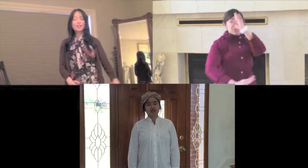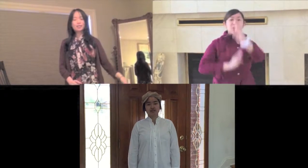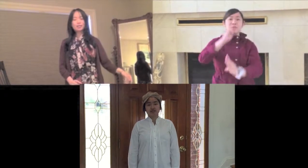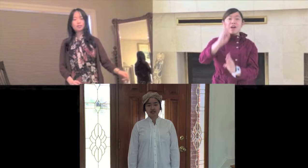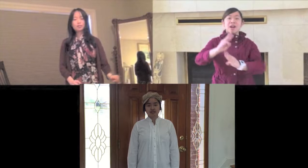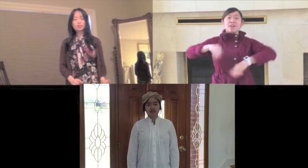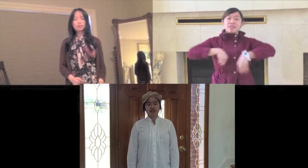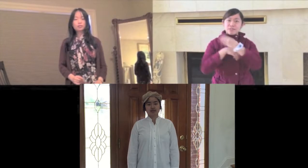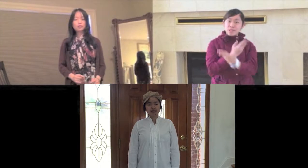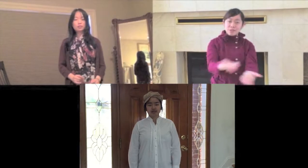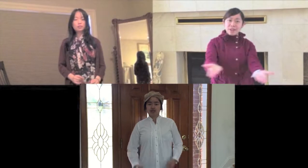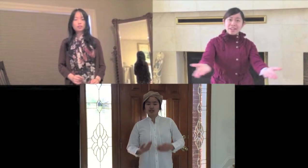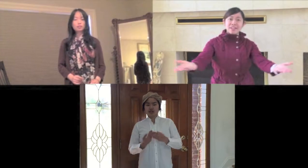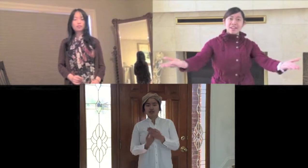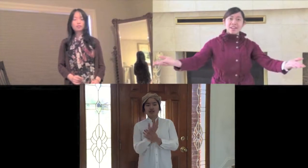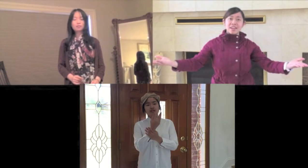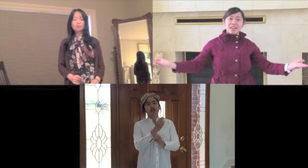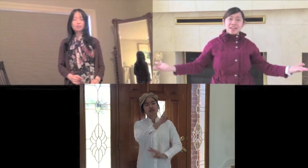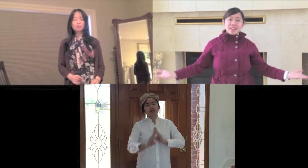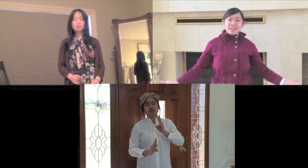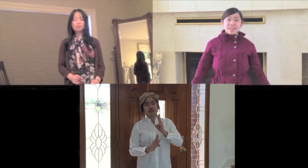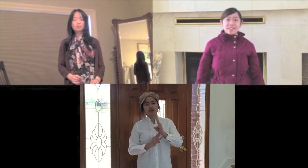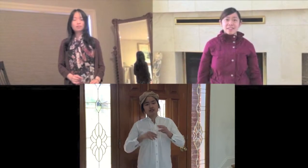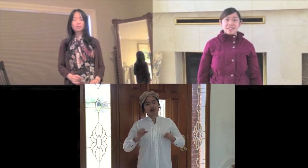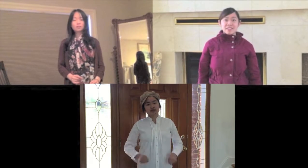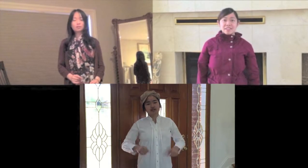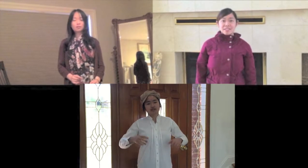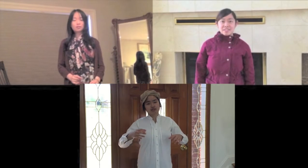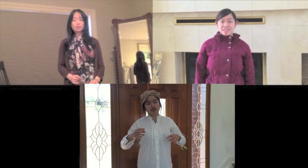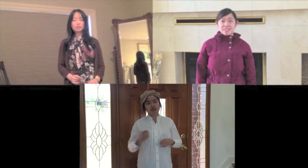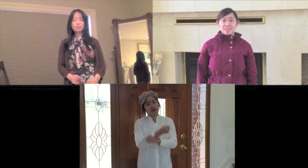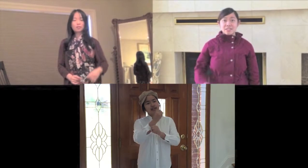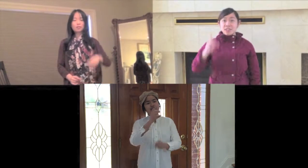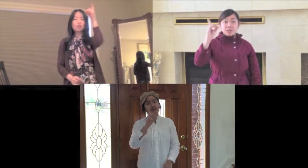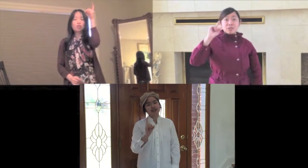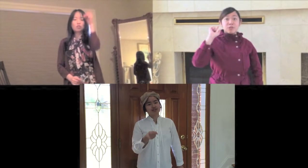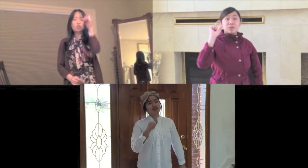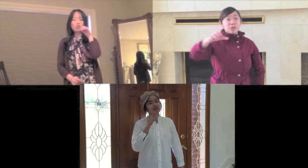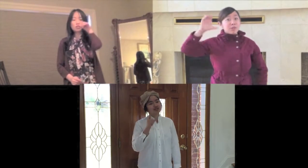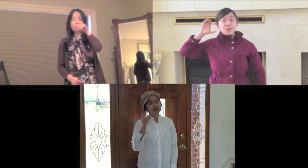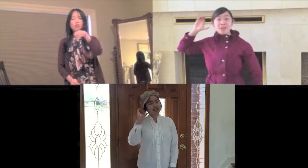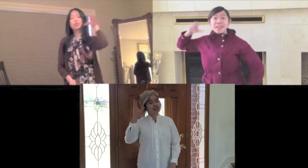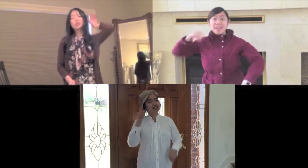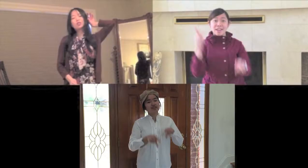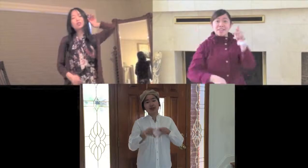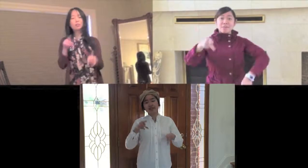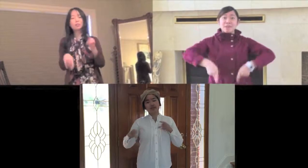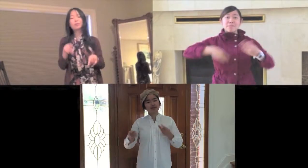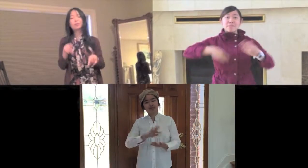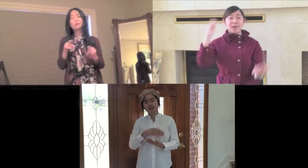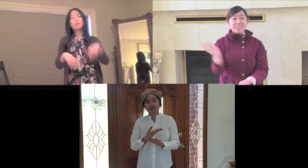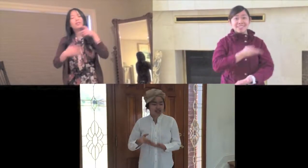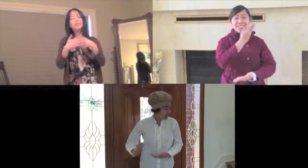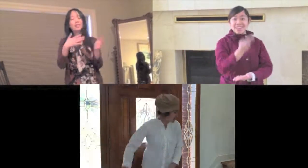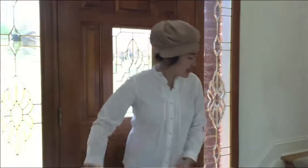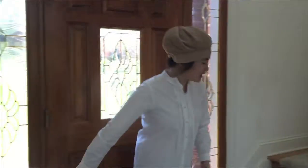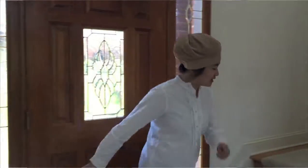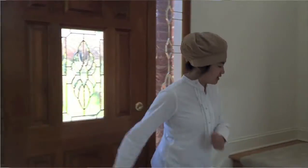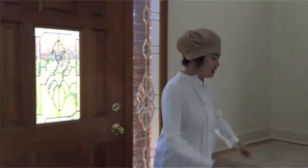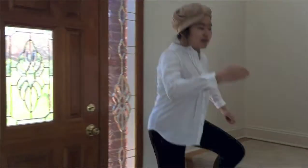are us, you are us Do you hear the people say My